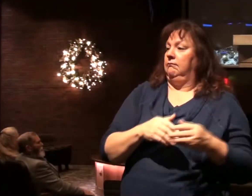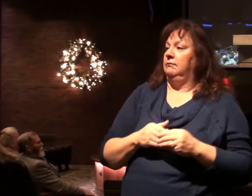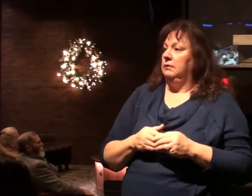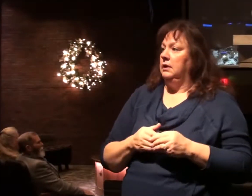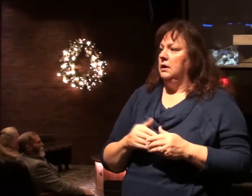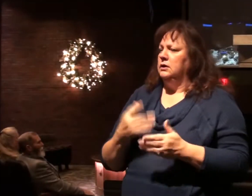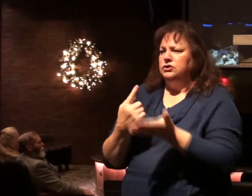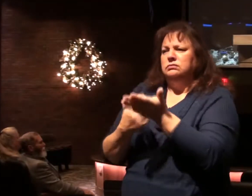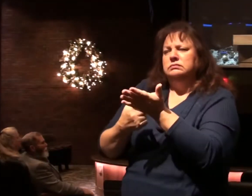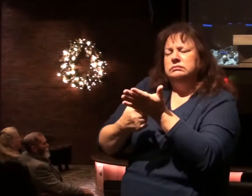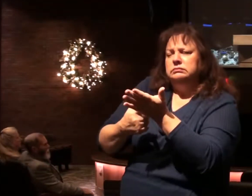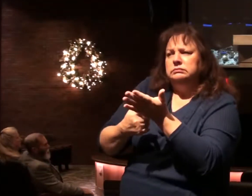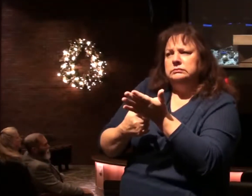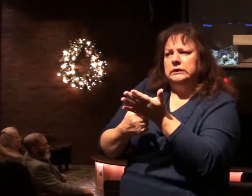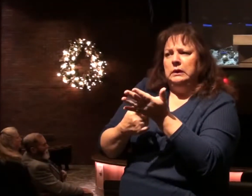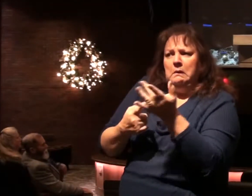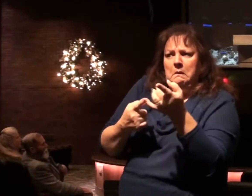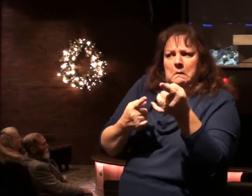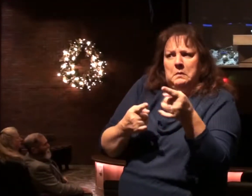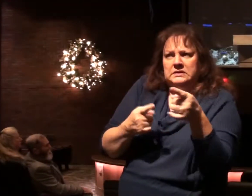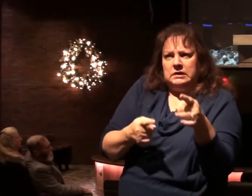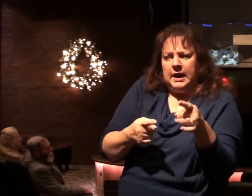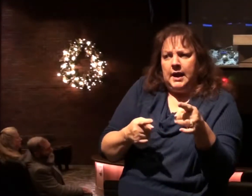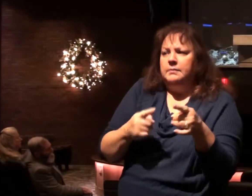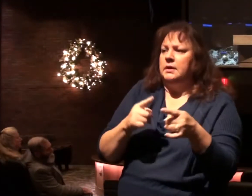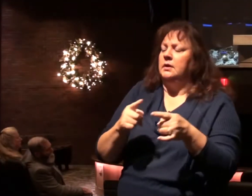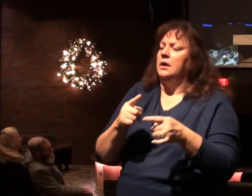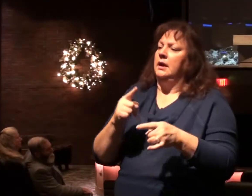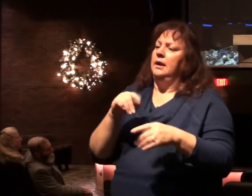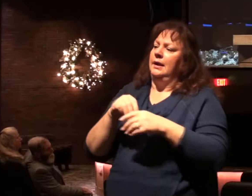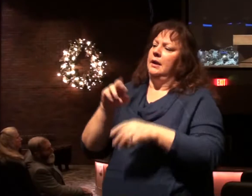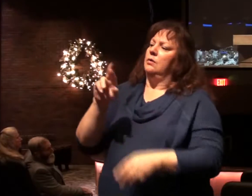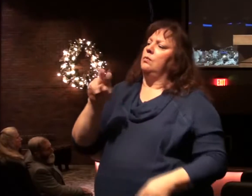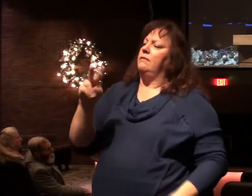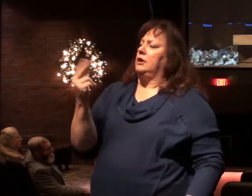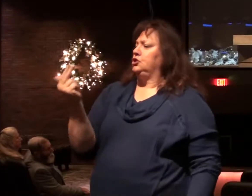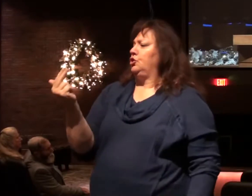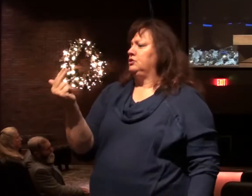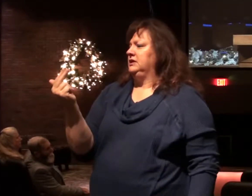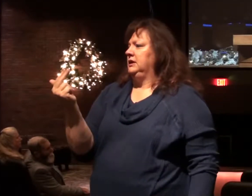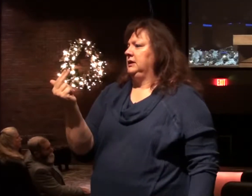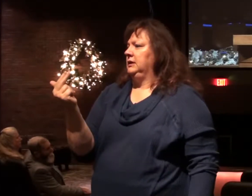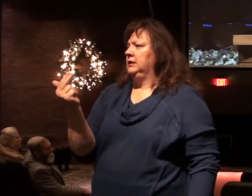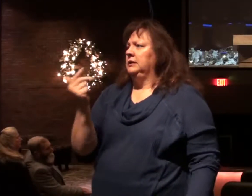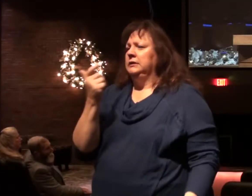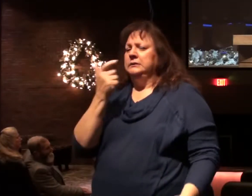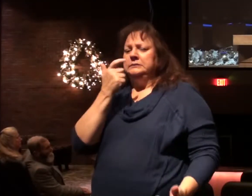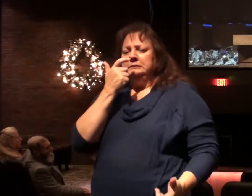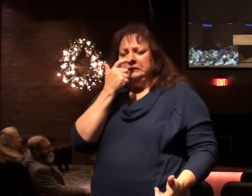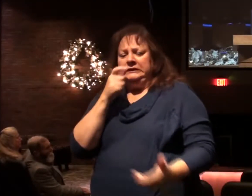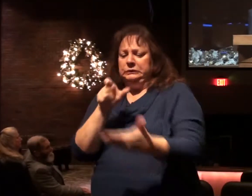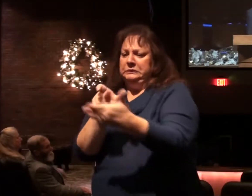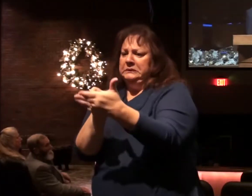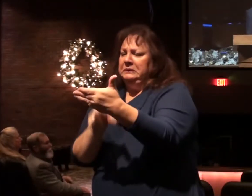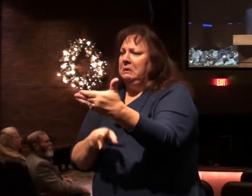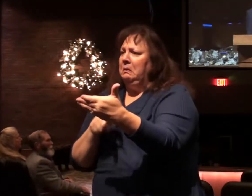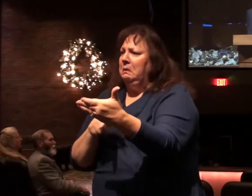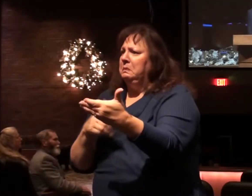We'll talk more about what's going to happen then when we get into chapter 13. There's an interesting article